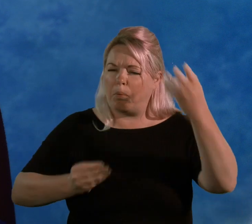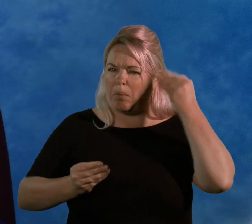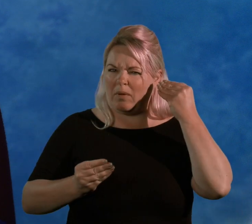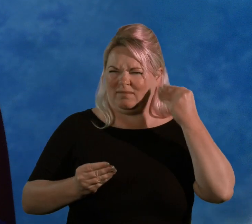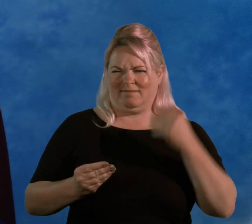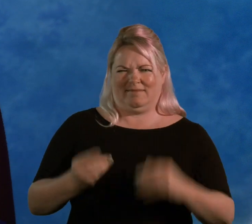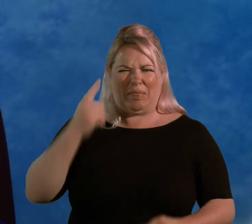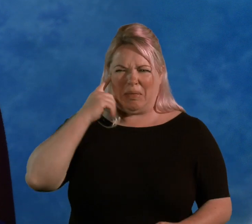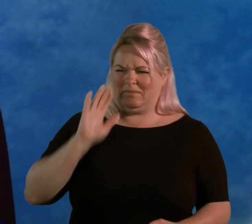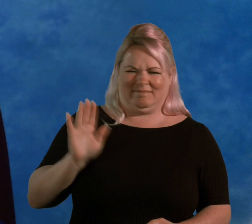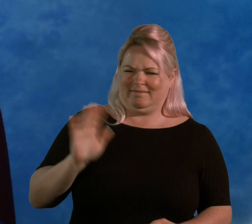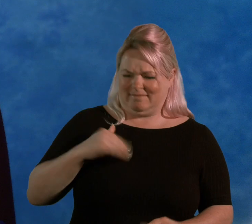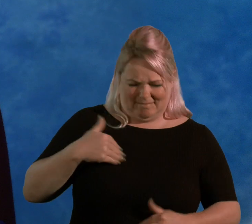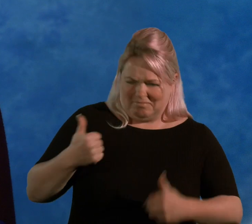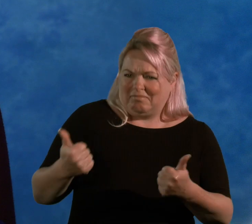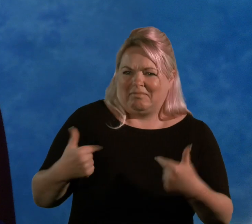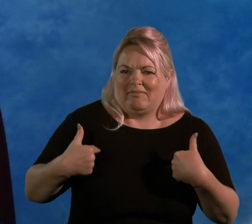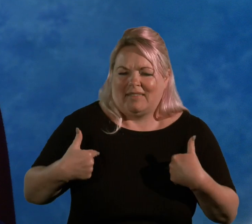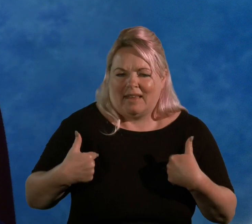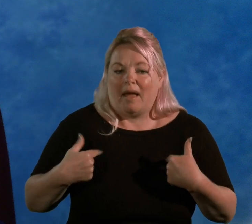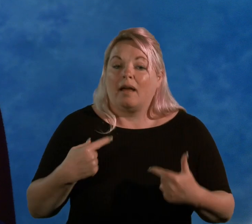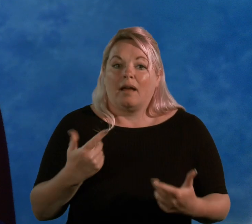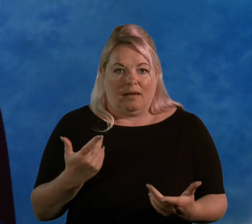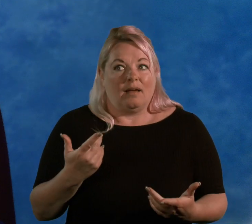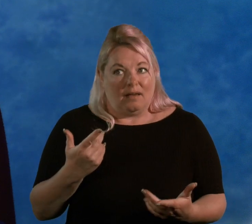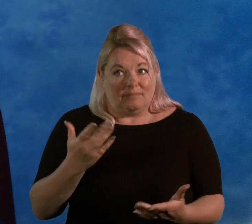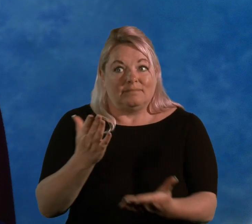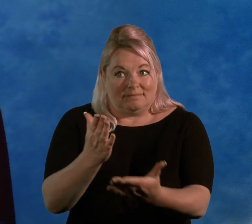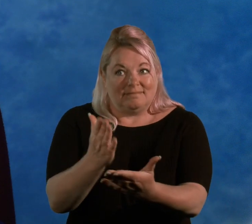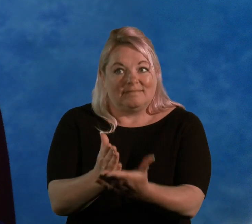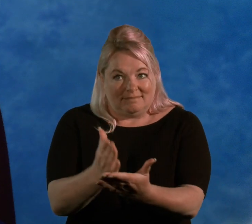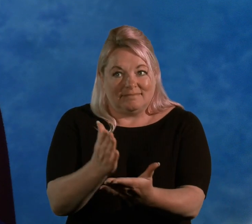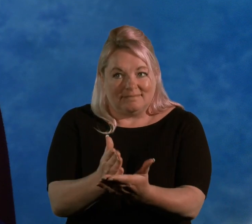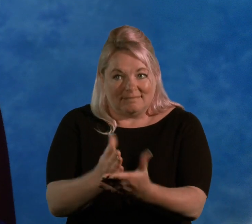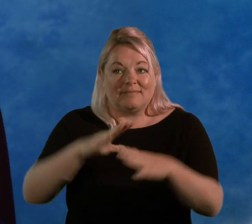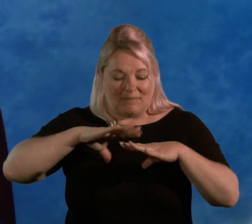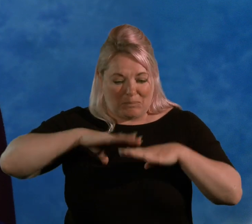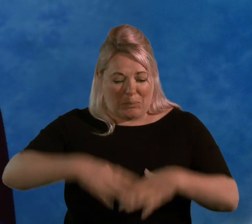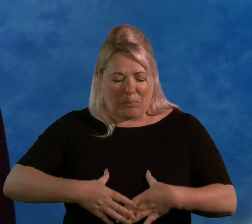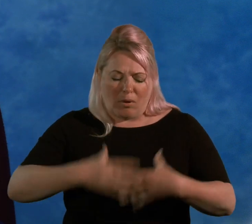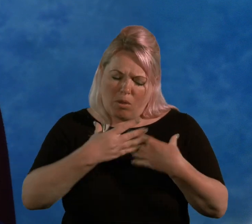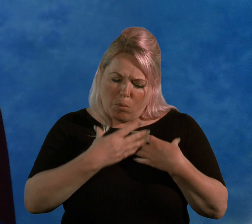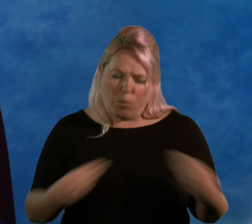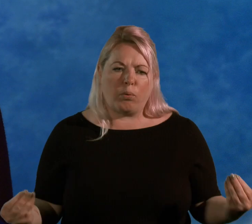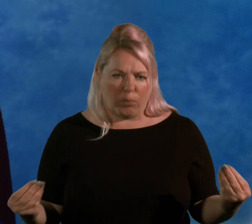well, I don't think so. But I certainly did get extremely tired initially,